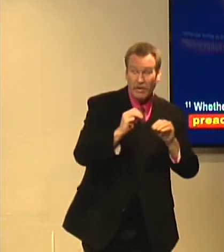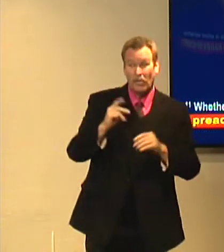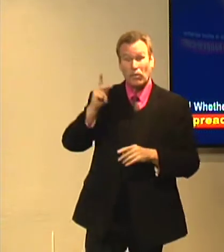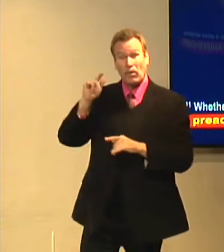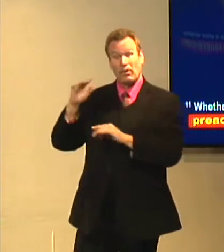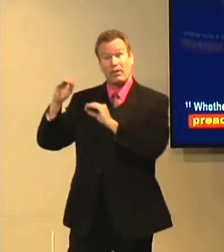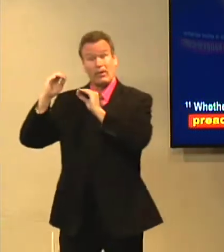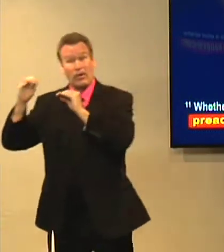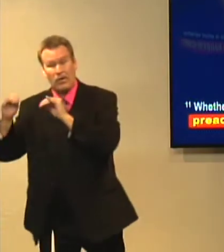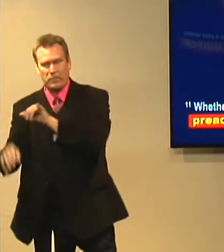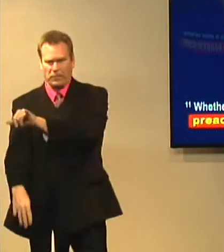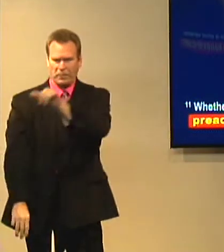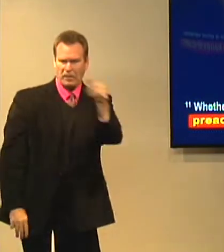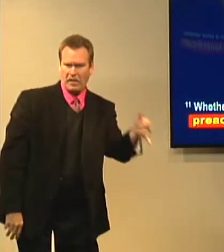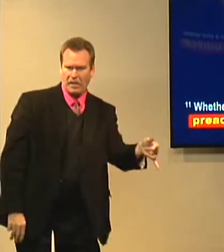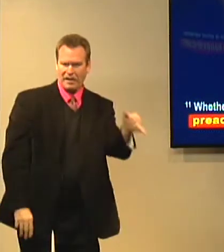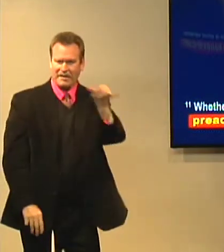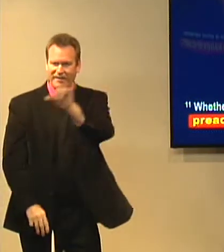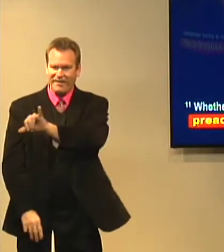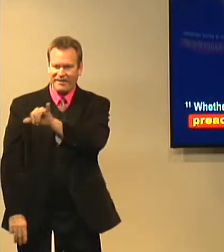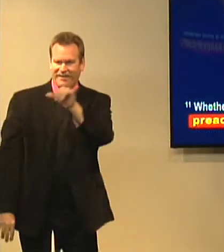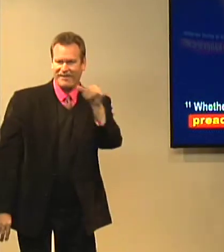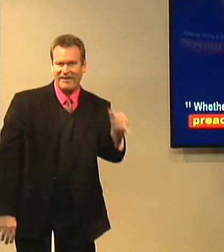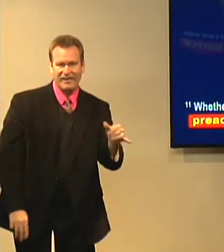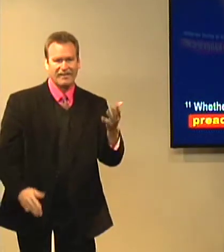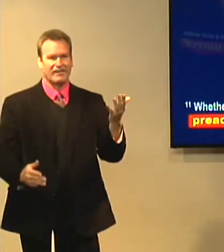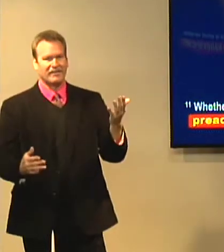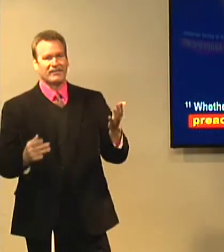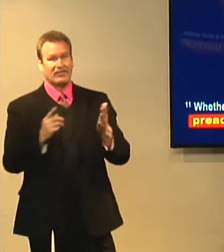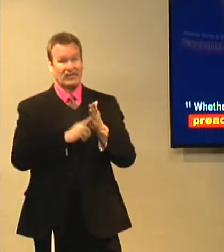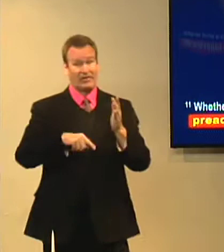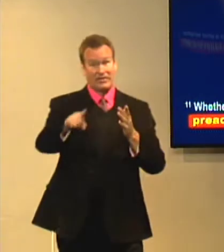The apostles are teaching, and my teaching, Paul is saying, are the same.